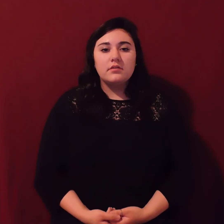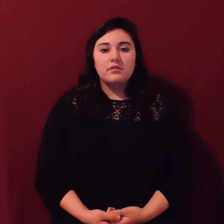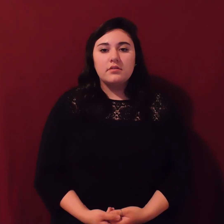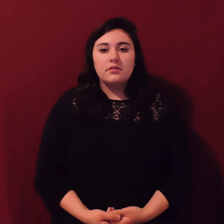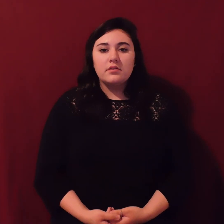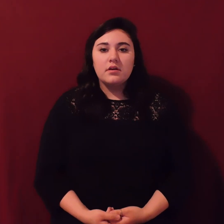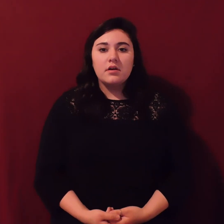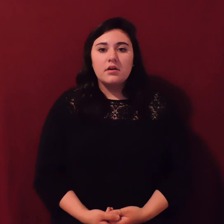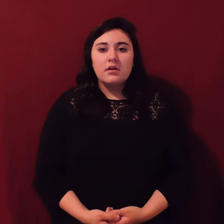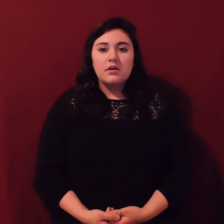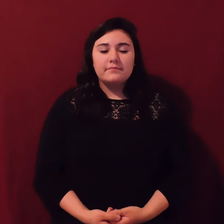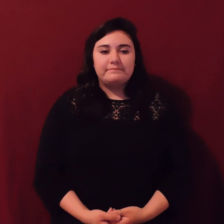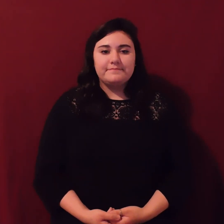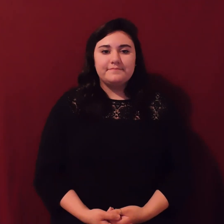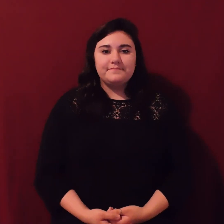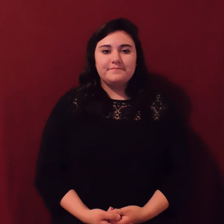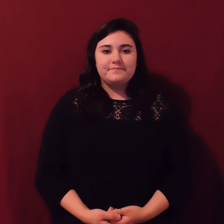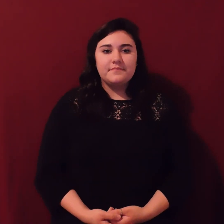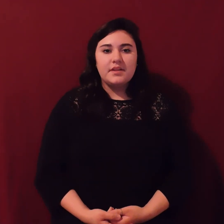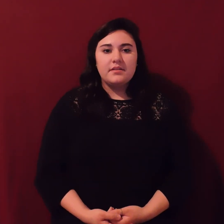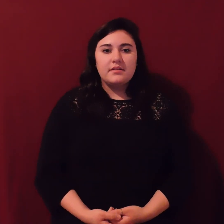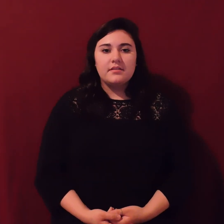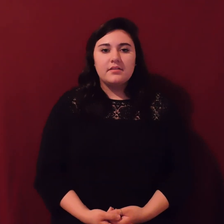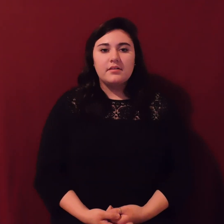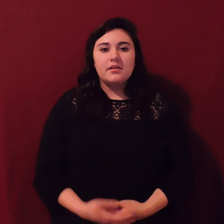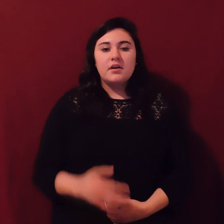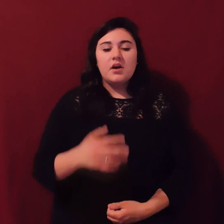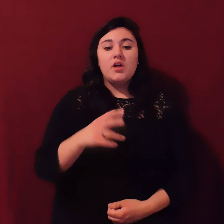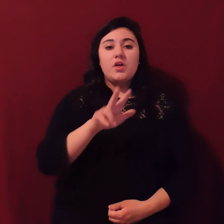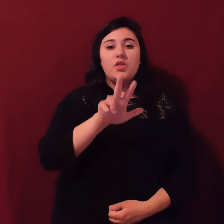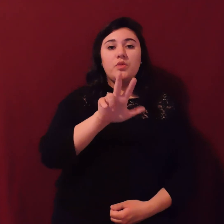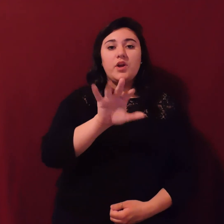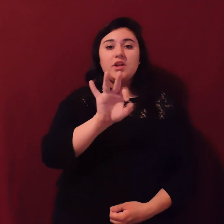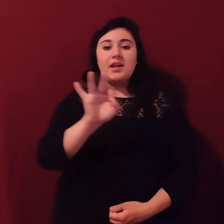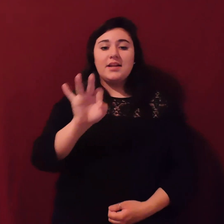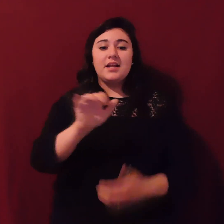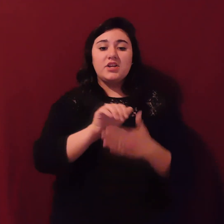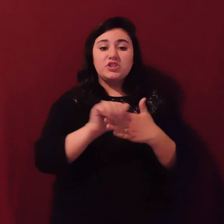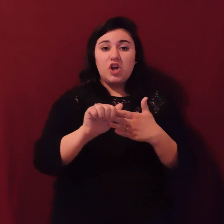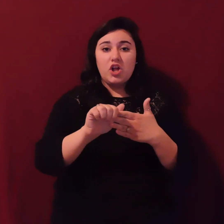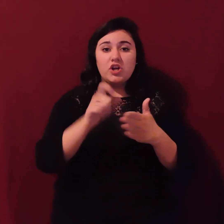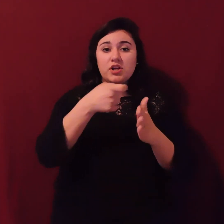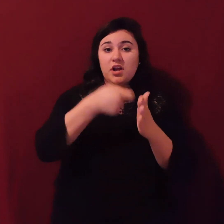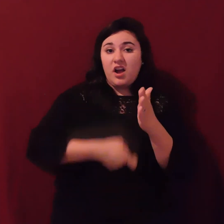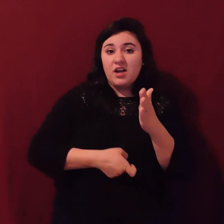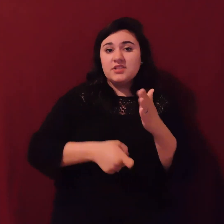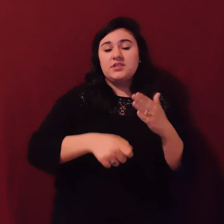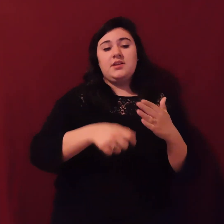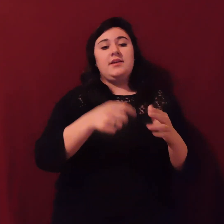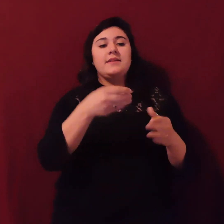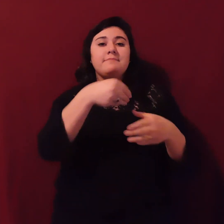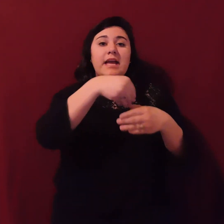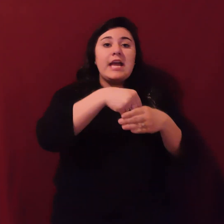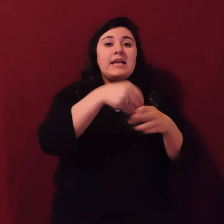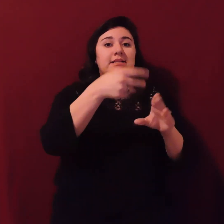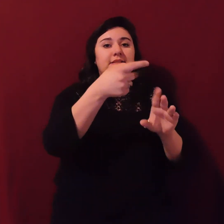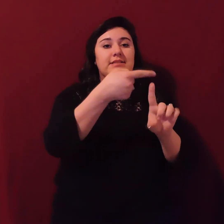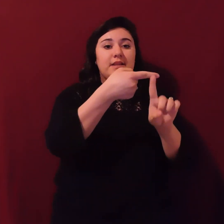Well, the $399 deal is throughout the month of December, so regardless of when you book. But for me to get $50 off of